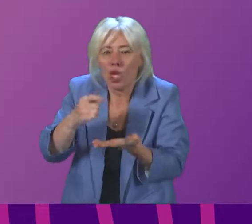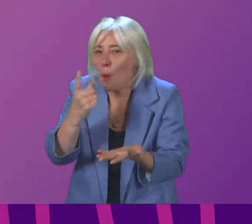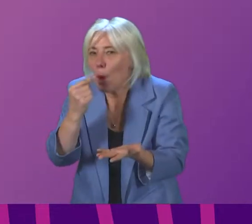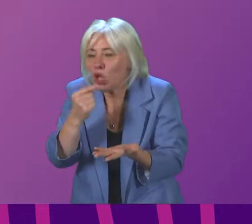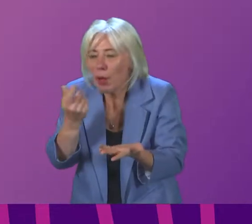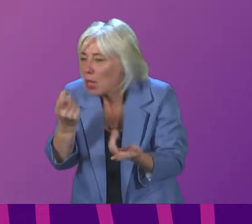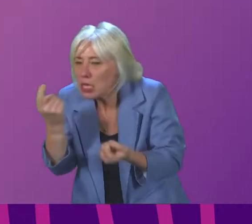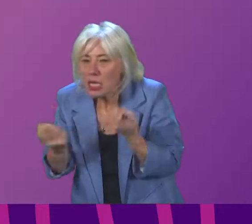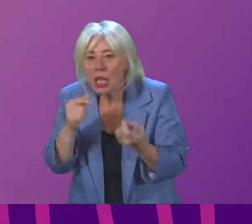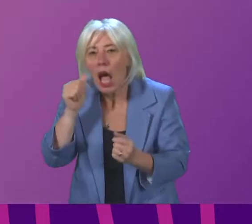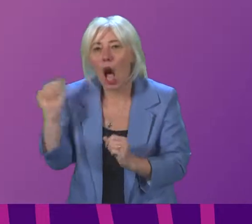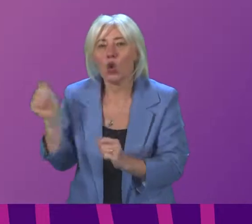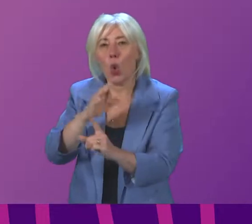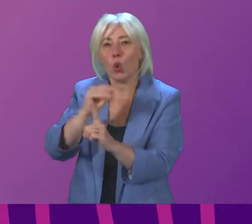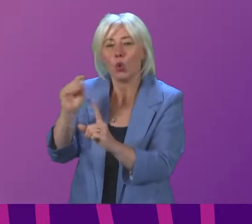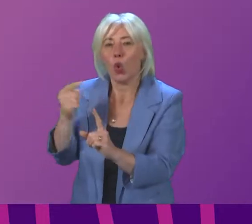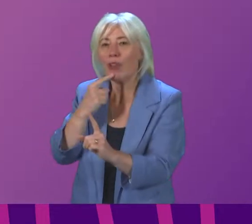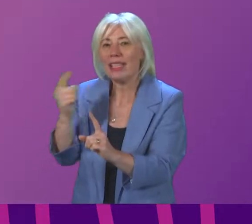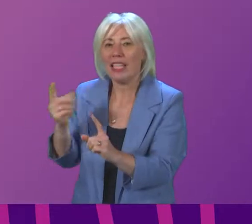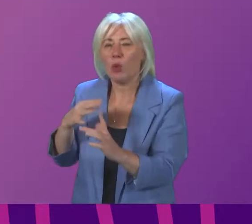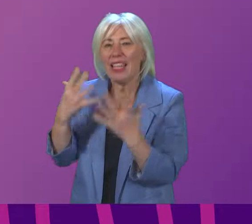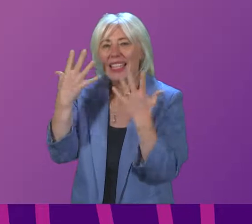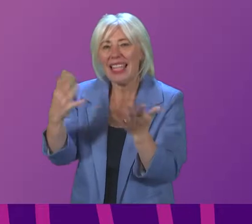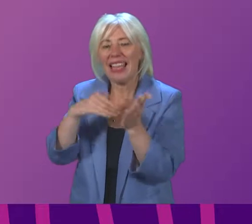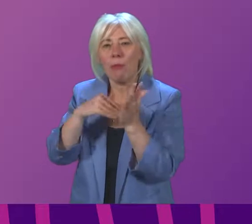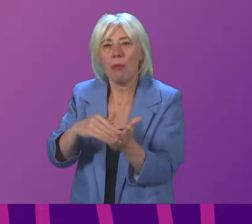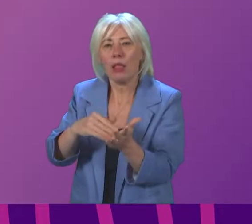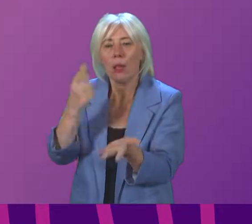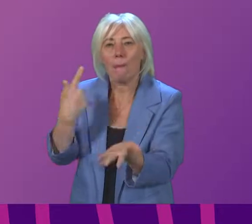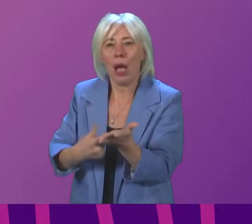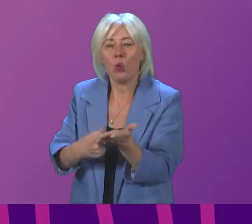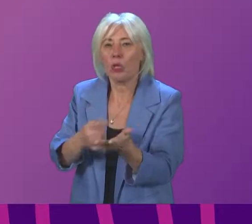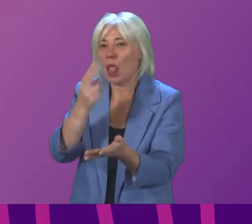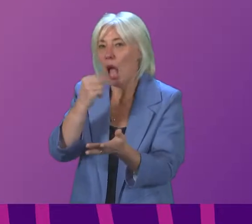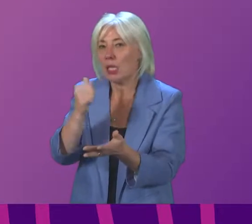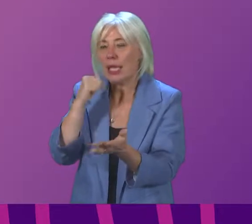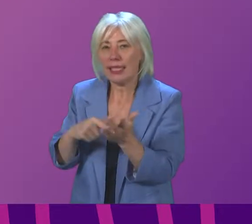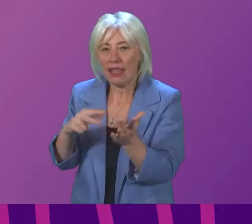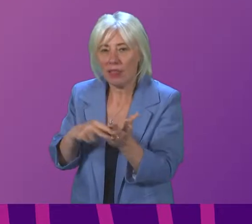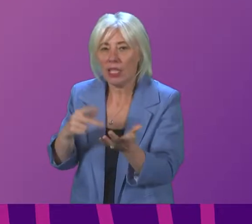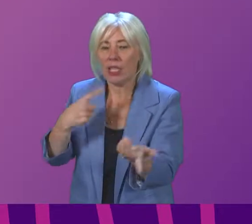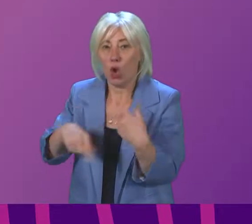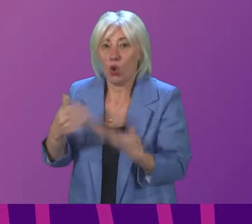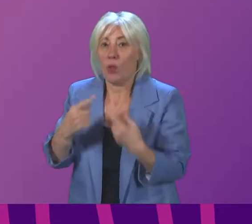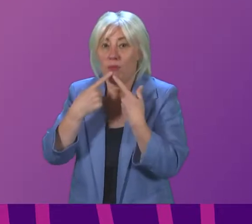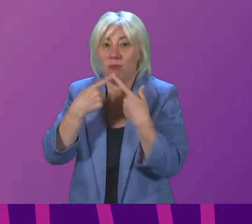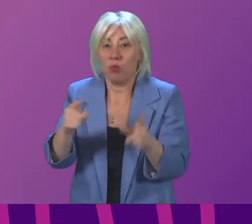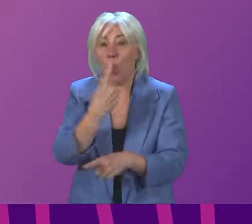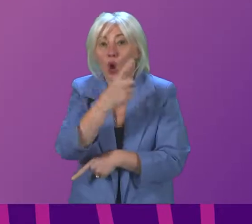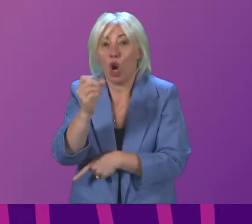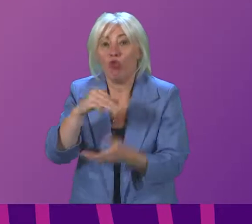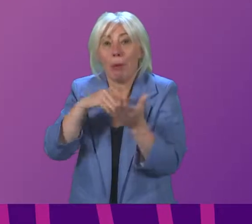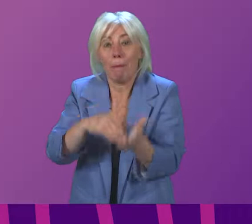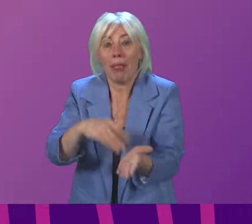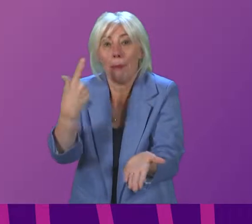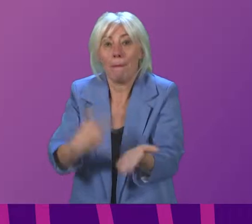I noticed the Tory spokesperson calling for a fund of £10 million last night on television. Today we have announced £100 million for businesses. And